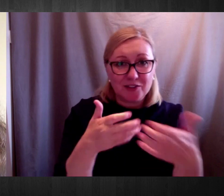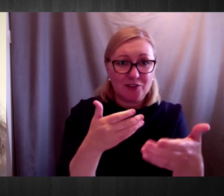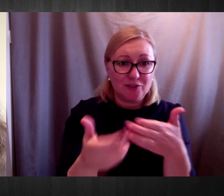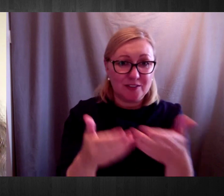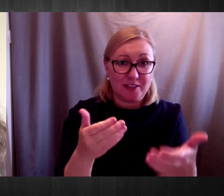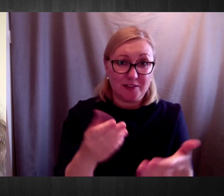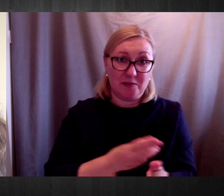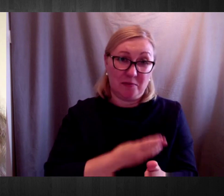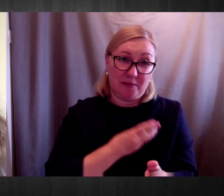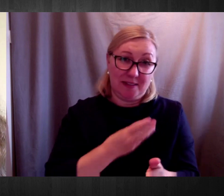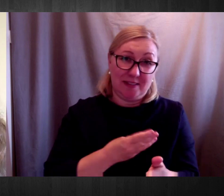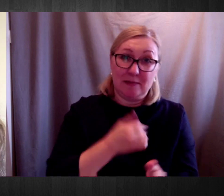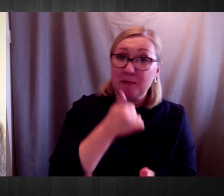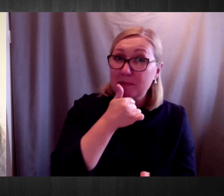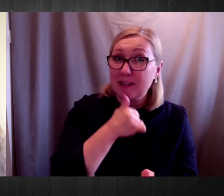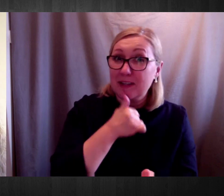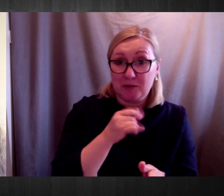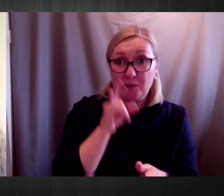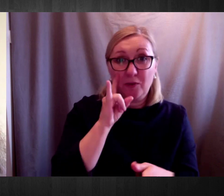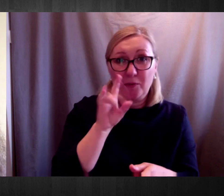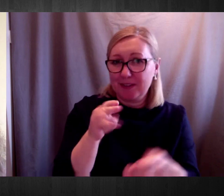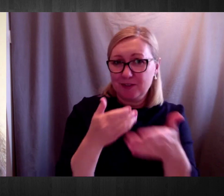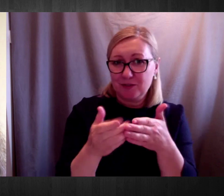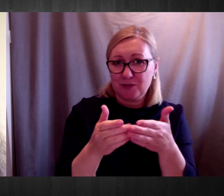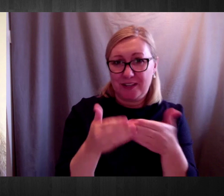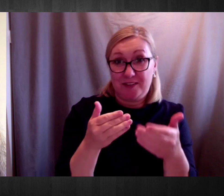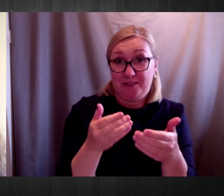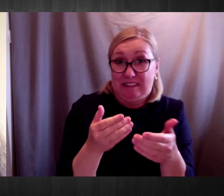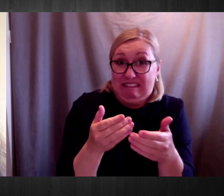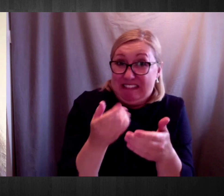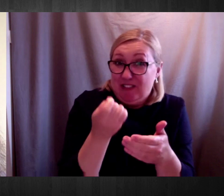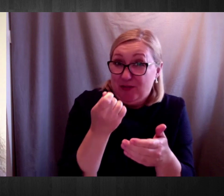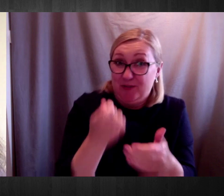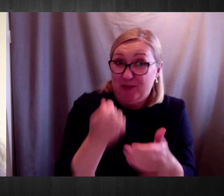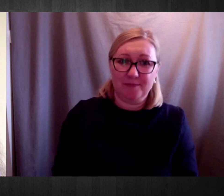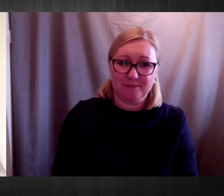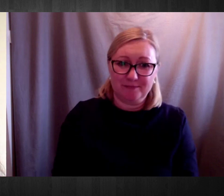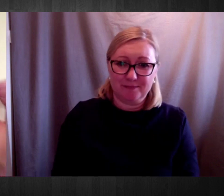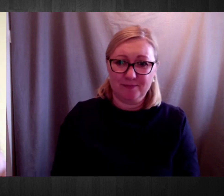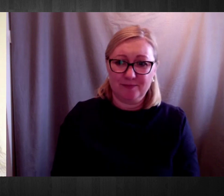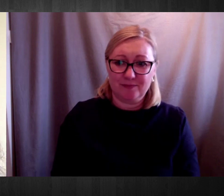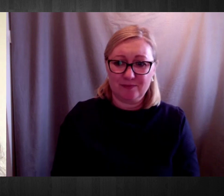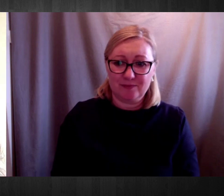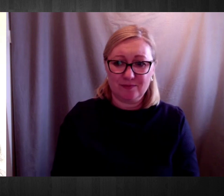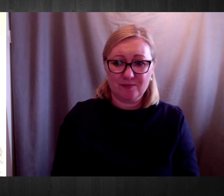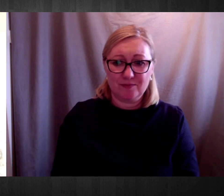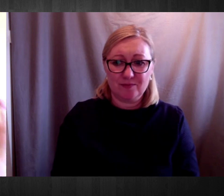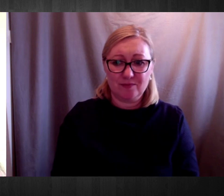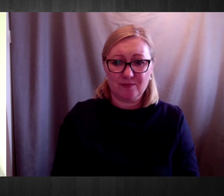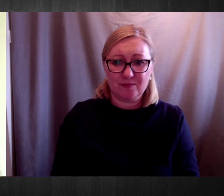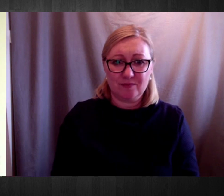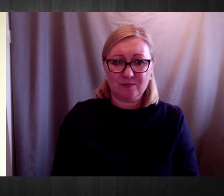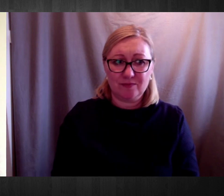Empathy should motivate all of us to move towards a more disability inclusive society in the aftermath of this pandemic.